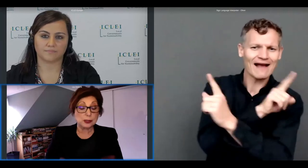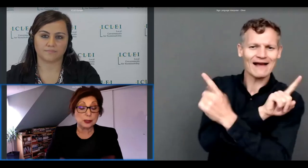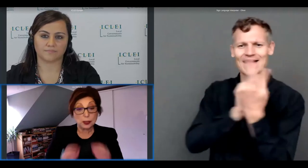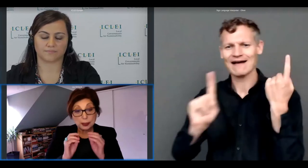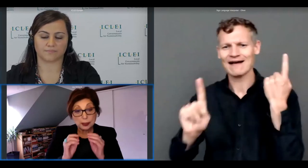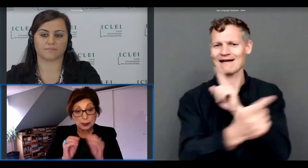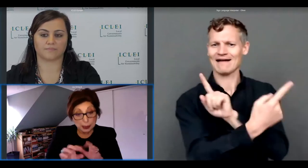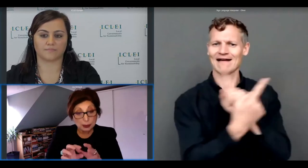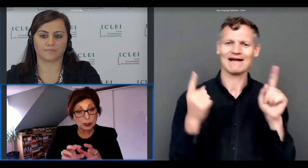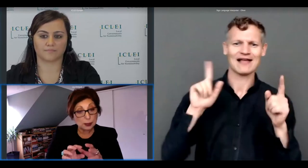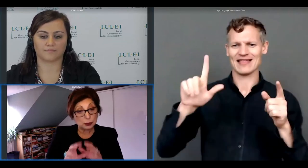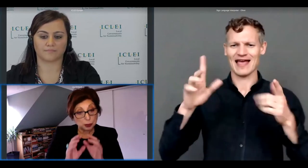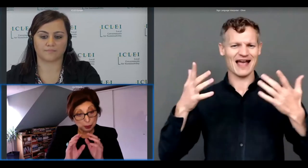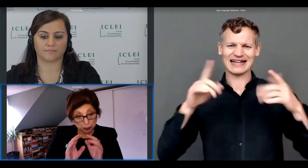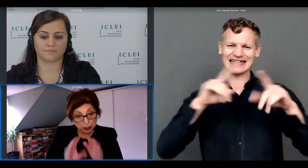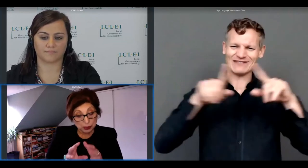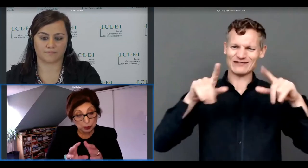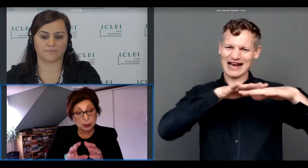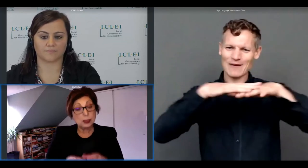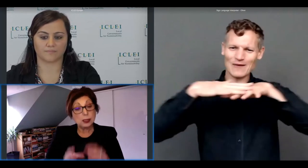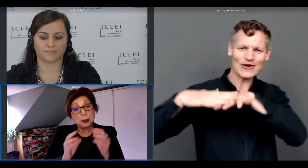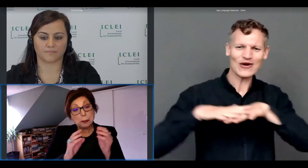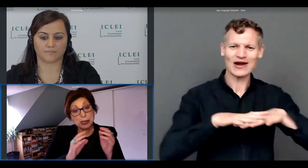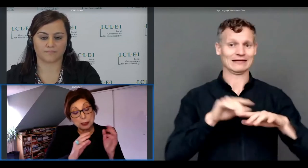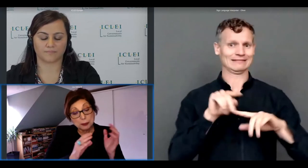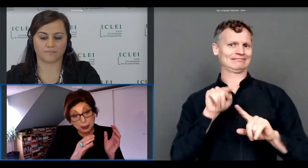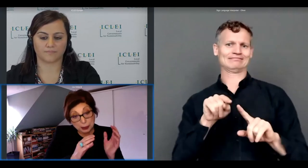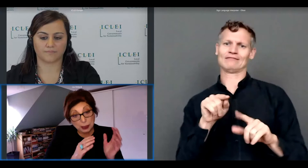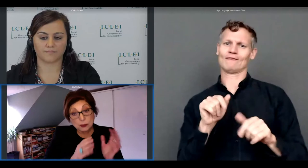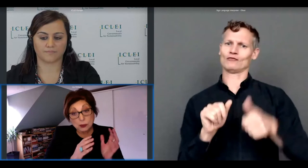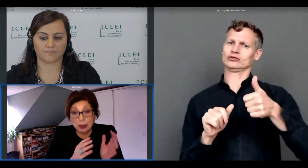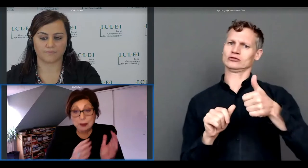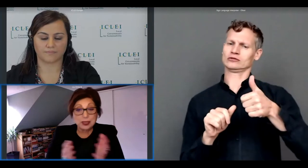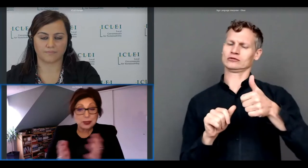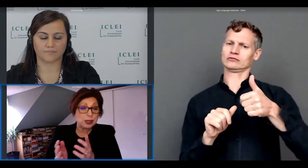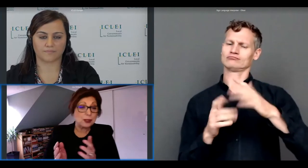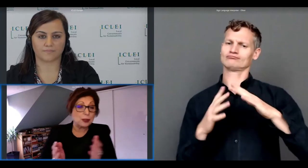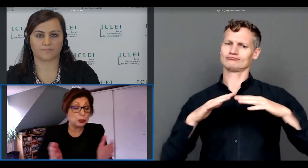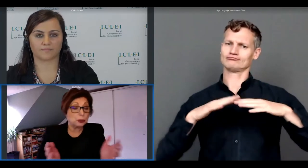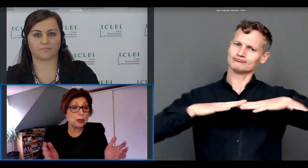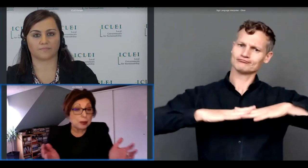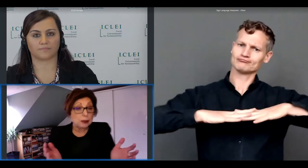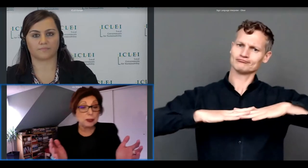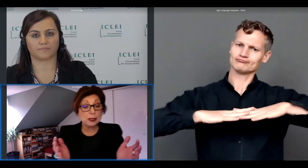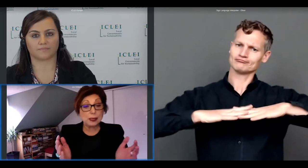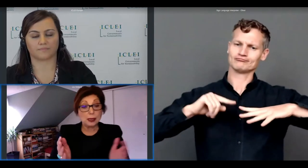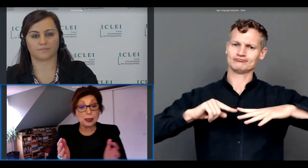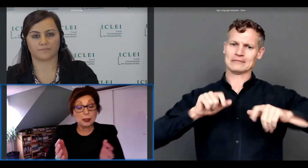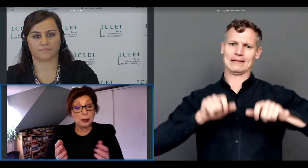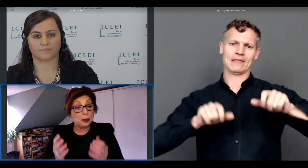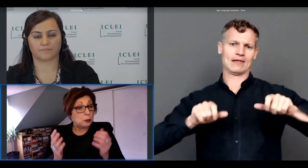etc they are the actors principally but in in times as we're going through now uh